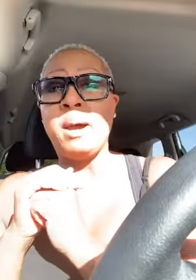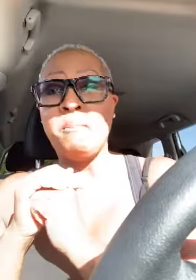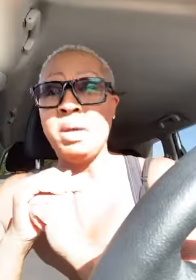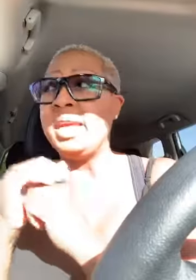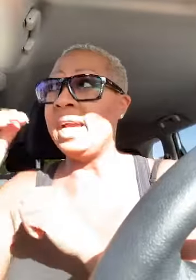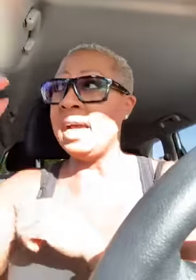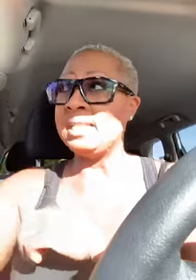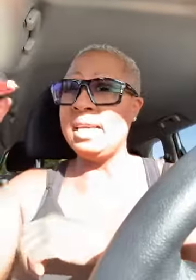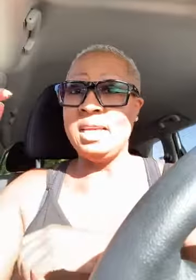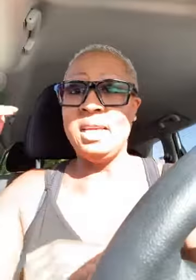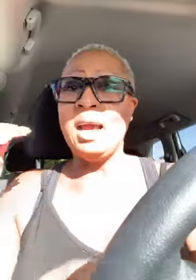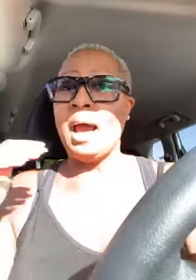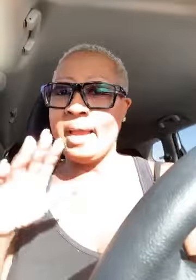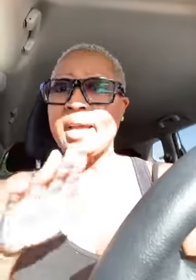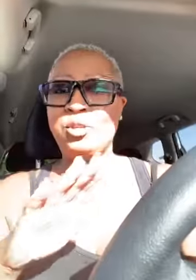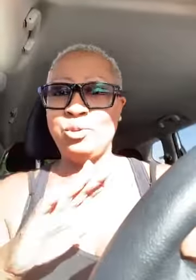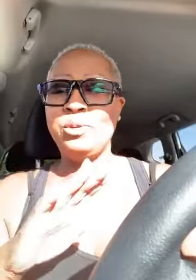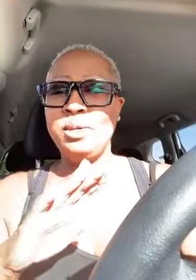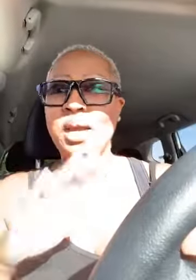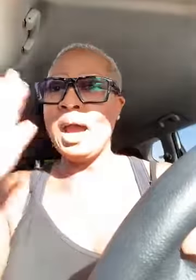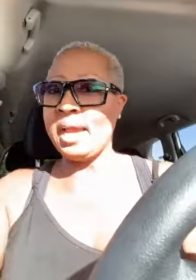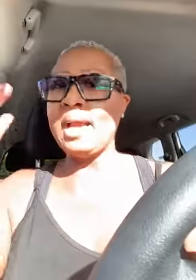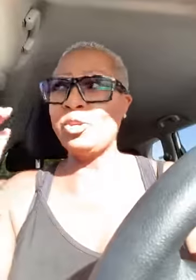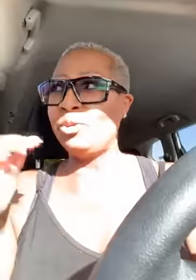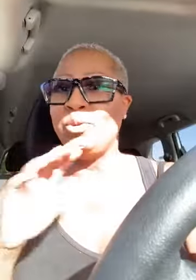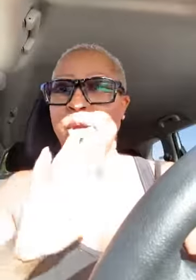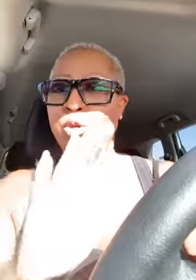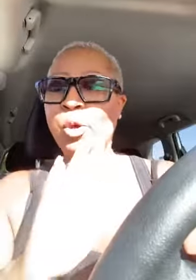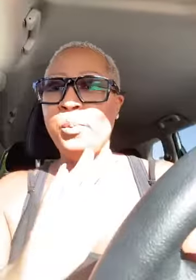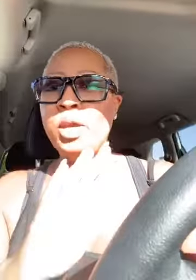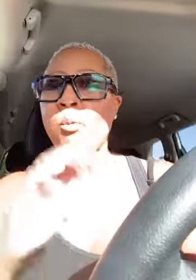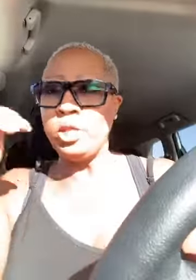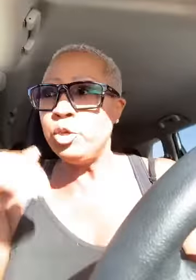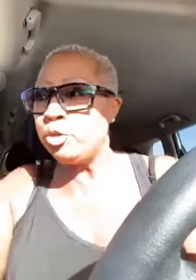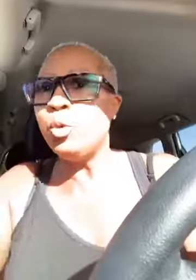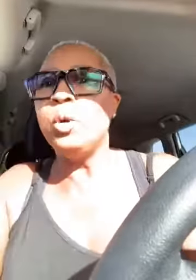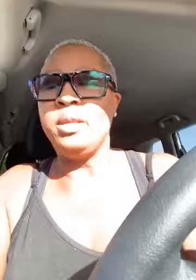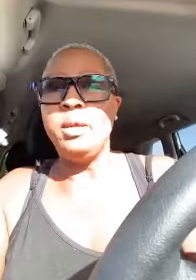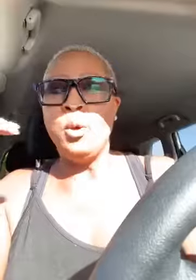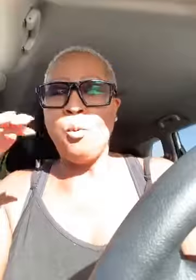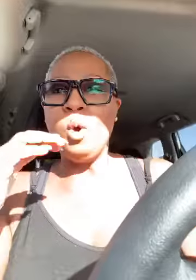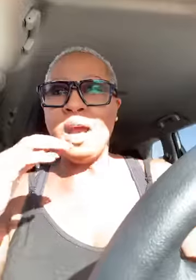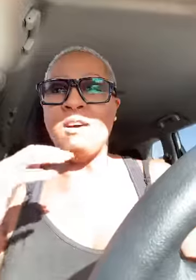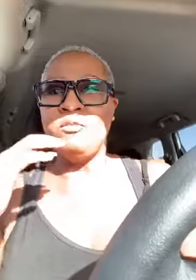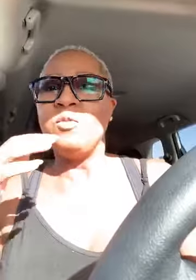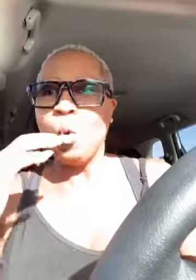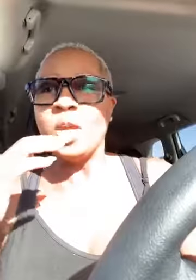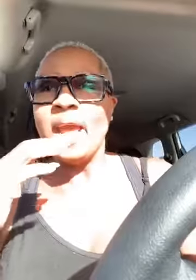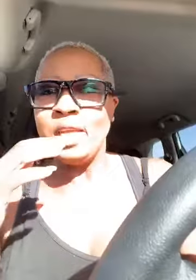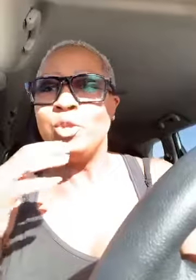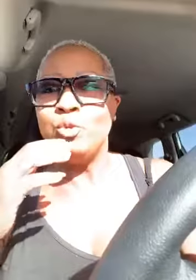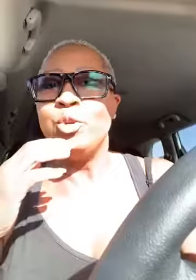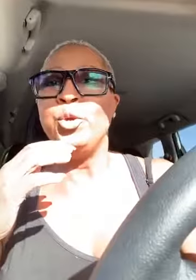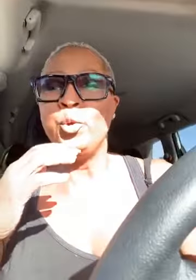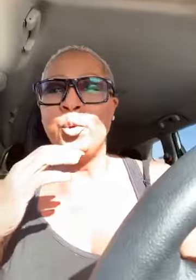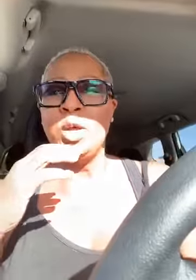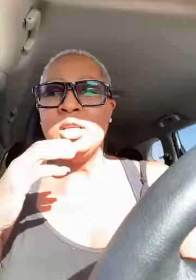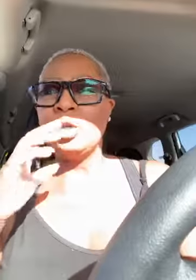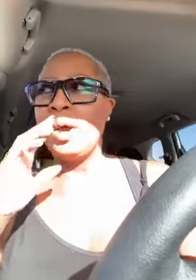about money and god said i got you i got you you're gonna be you're doing what i've ordained you to do so